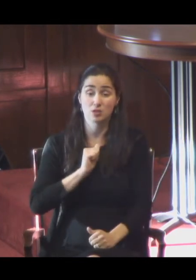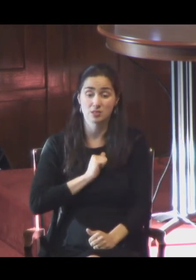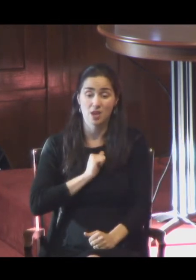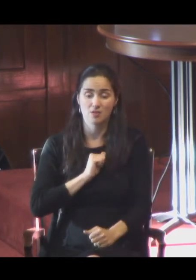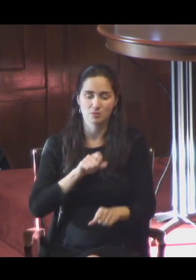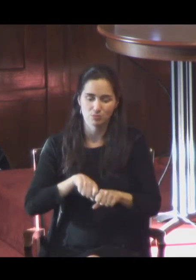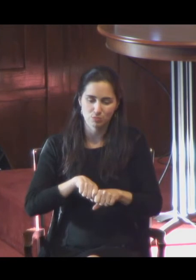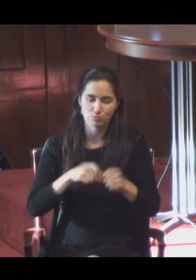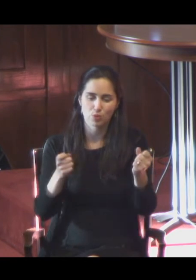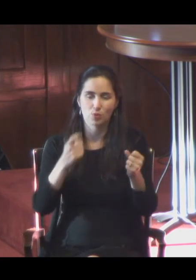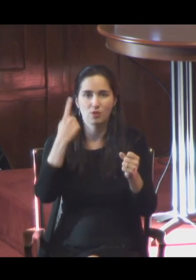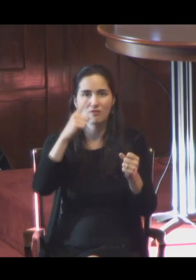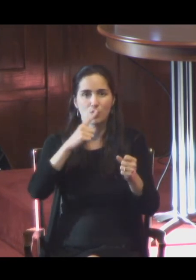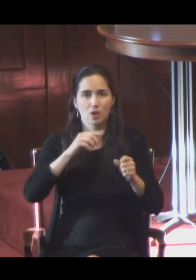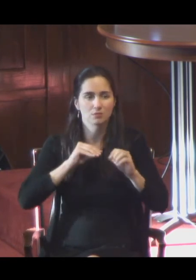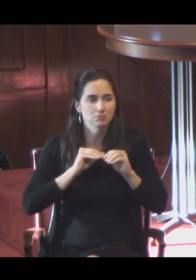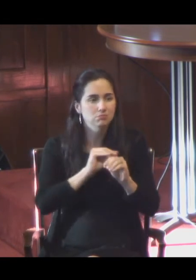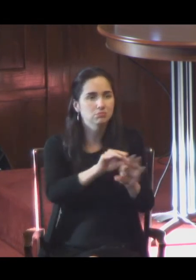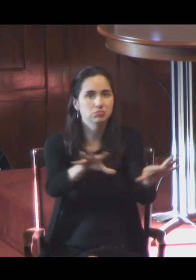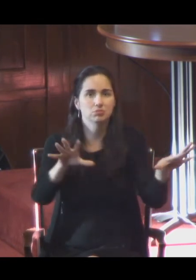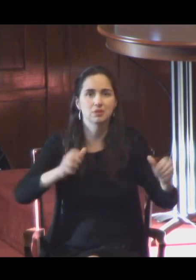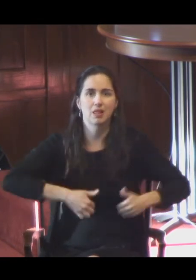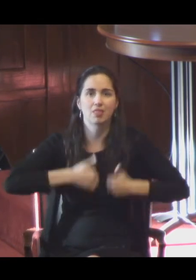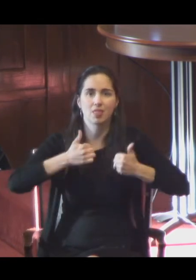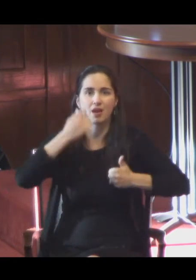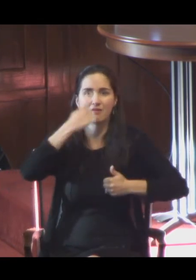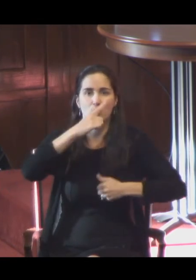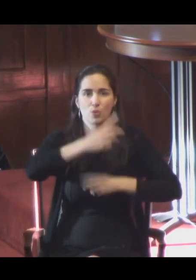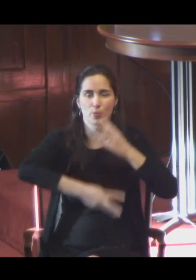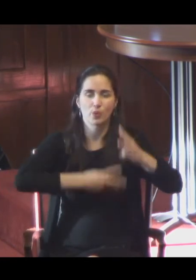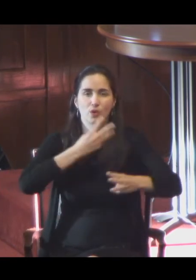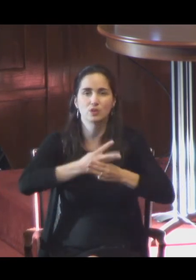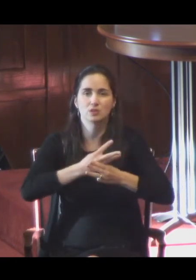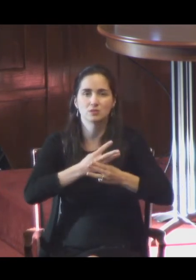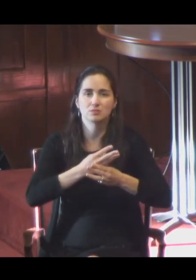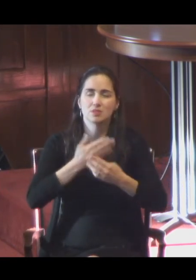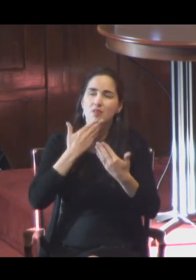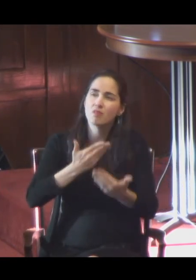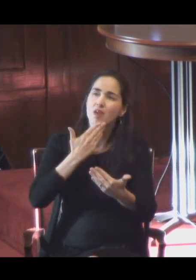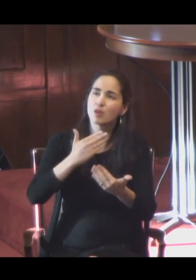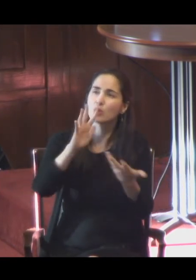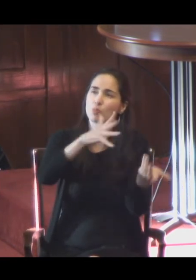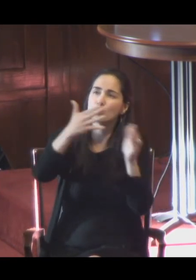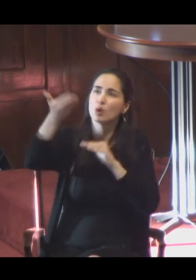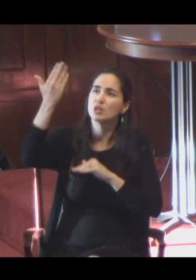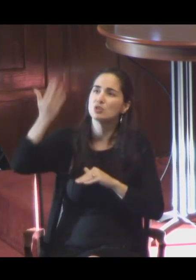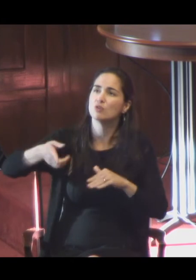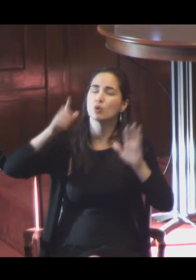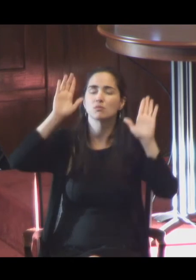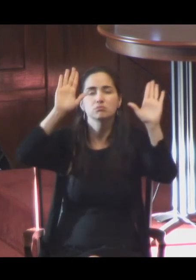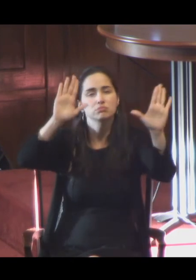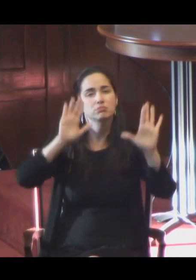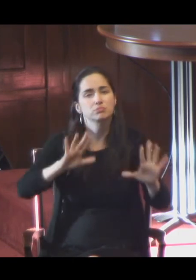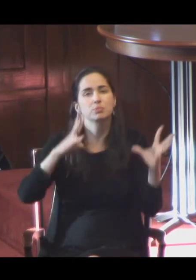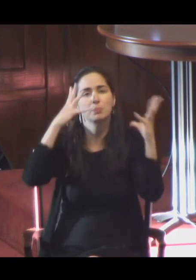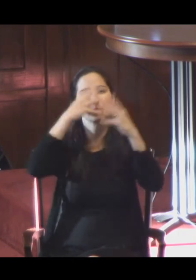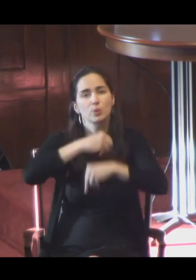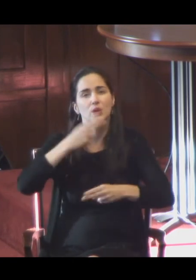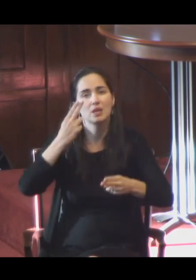For we are your body in the world. We praise you and we thank you for your great beauty. In the name of the Father, and of the Son, and the Holy Spirit.